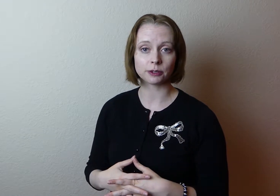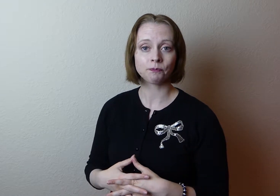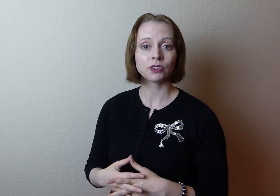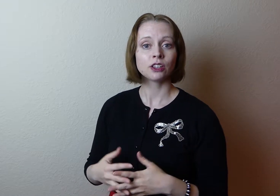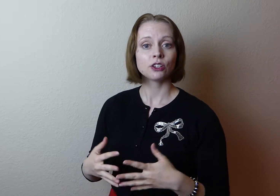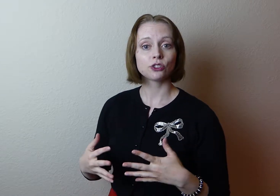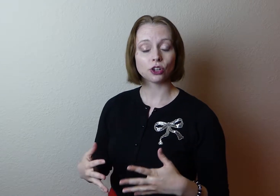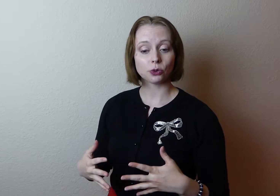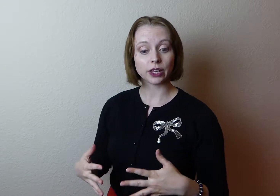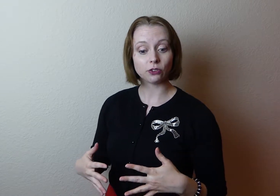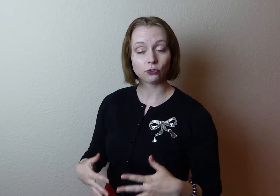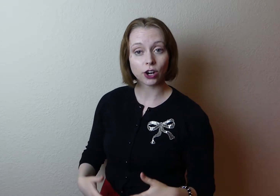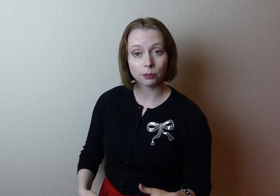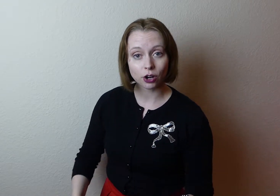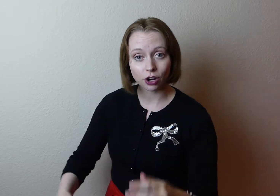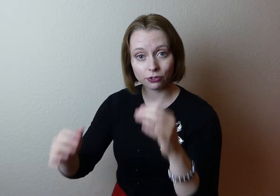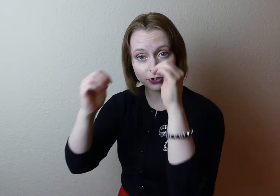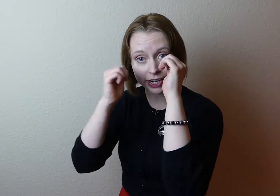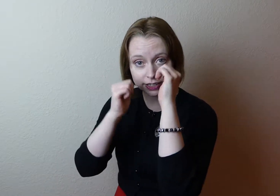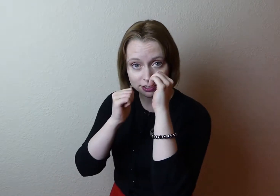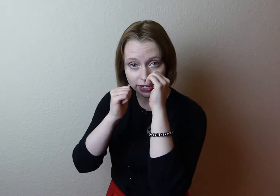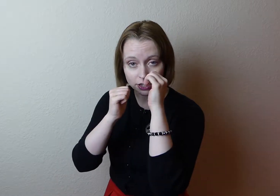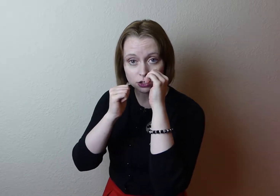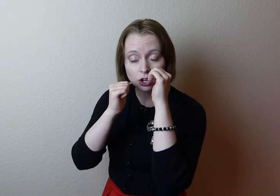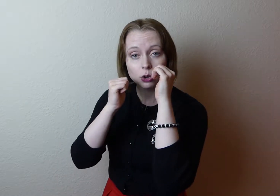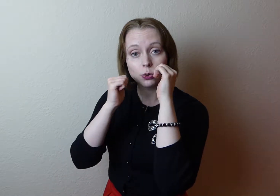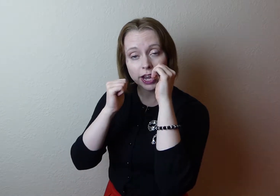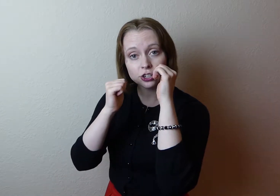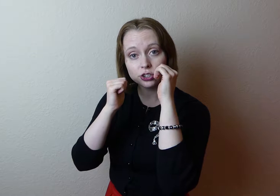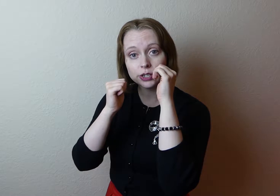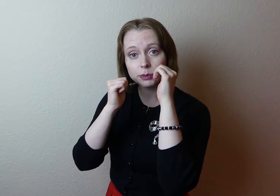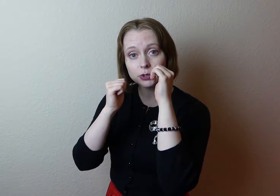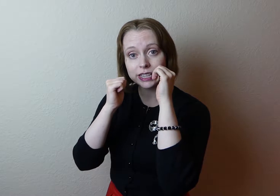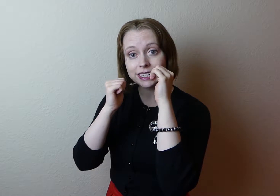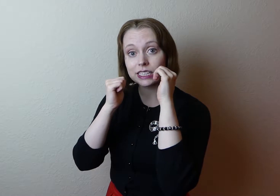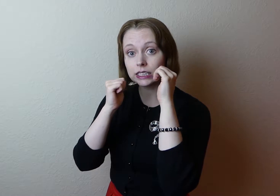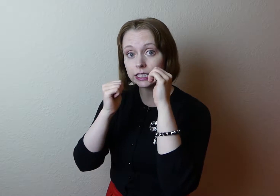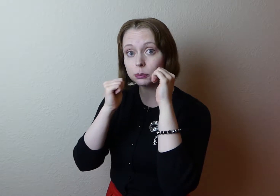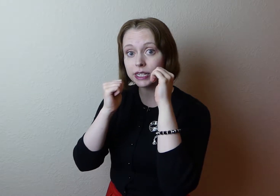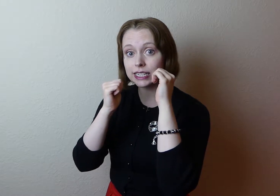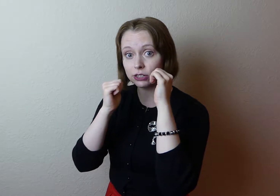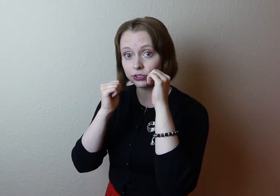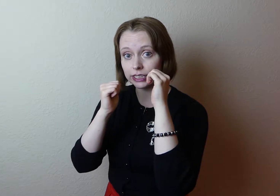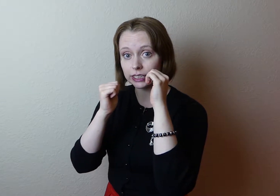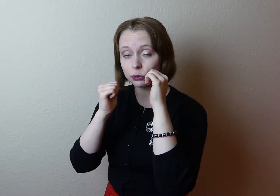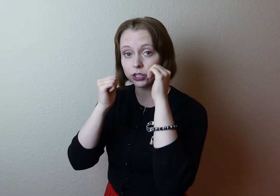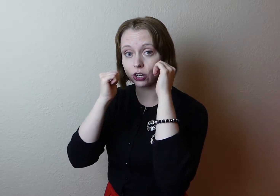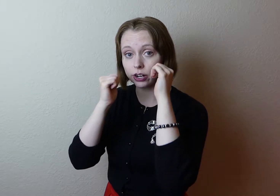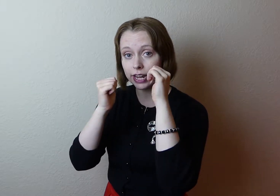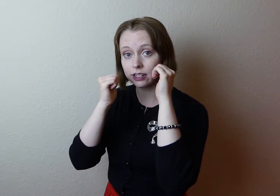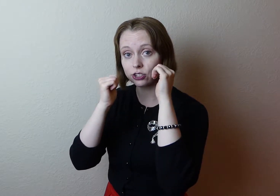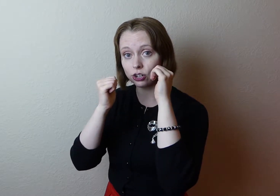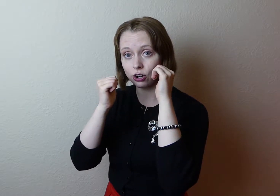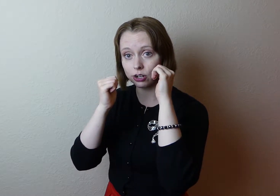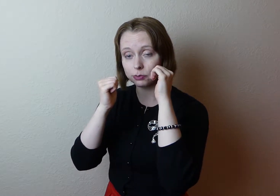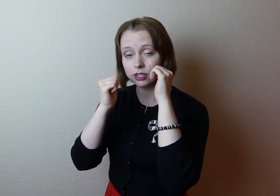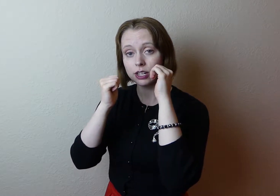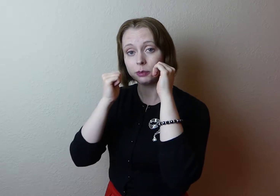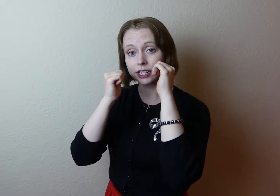So if from our fighting stance, we're actually going to be doing things a little bit differently with our hands and our arms, because